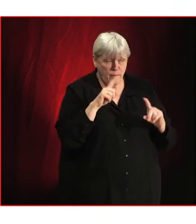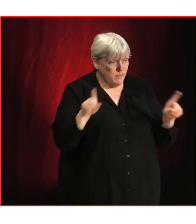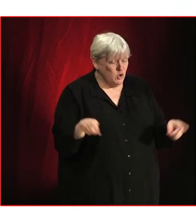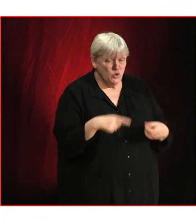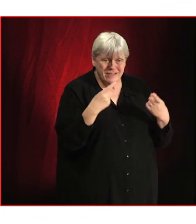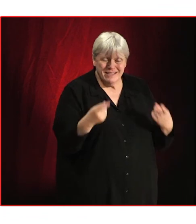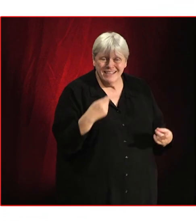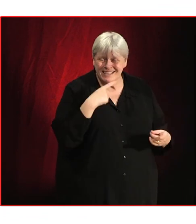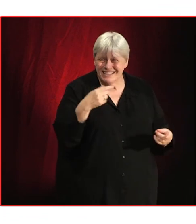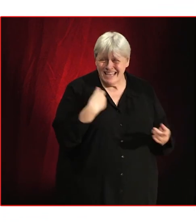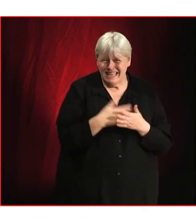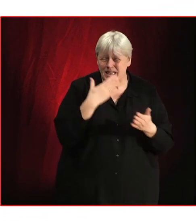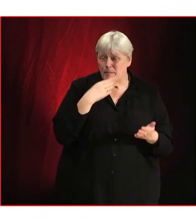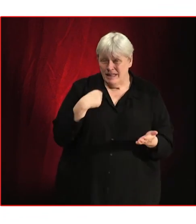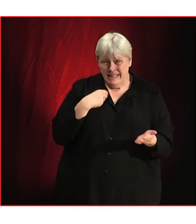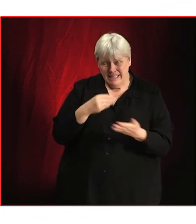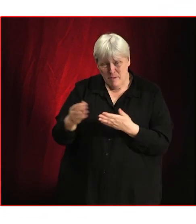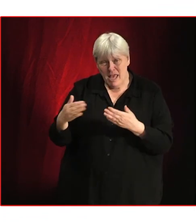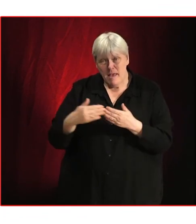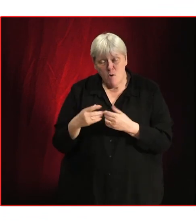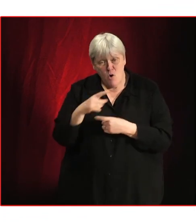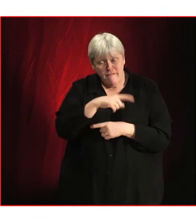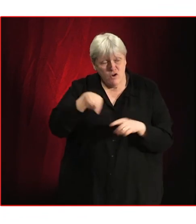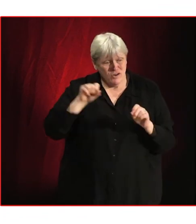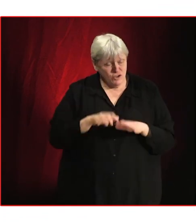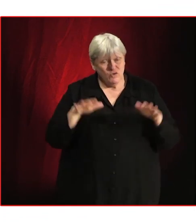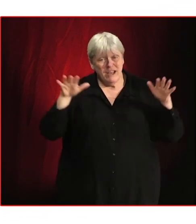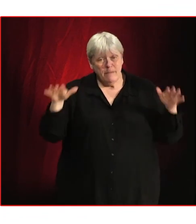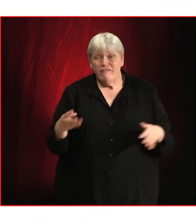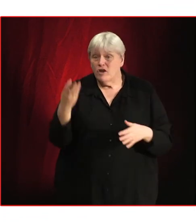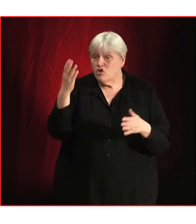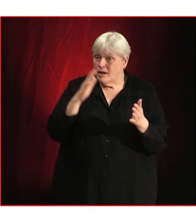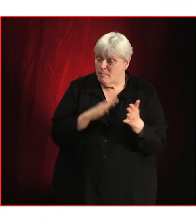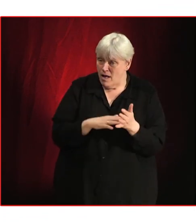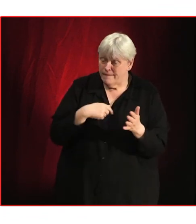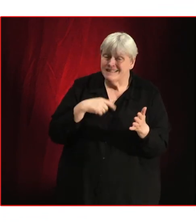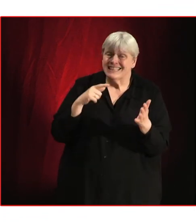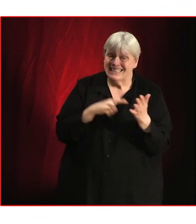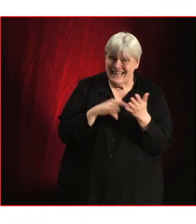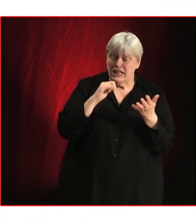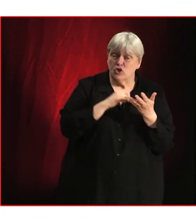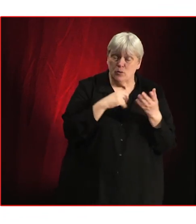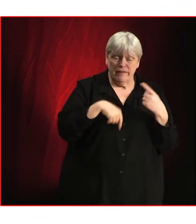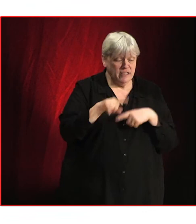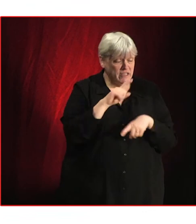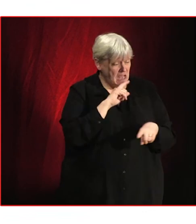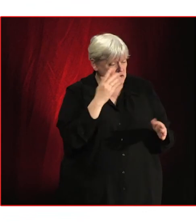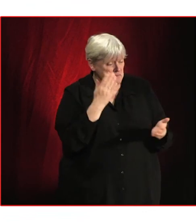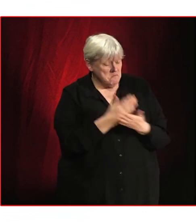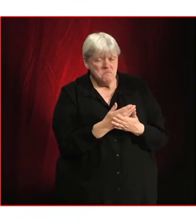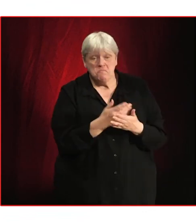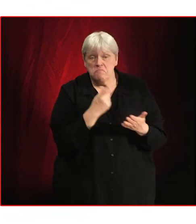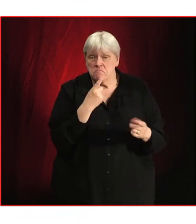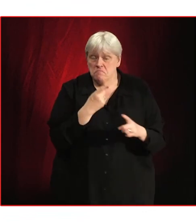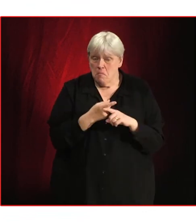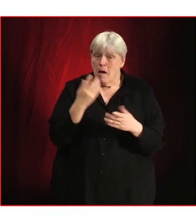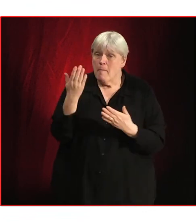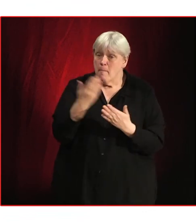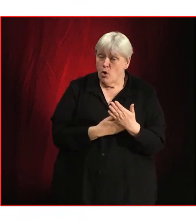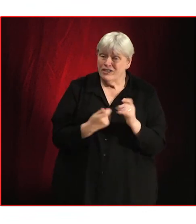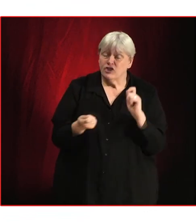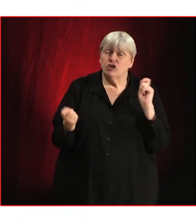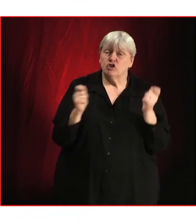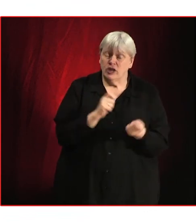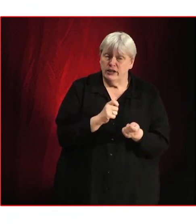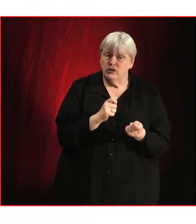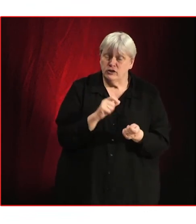artists zero royalties for their streaming services first three months, Taylor Swift garnered a near-immediate policy change which would, albeit